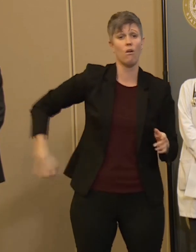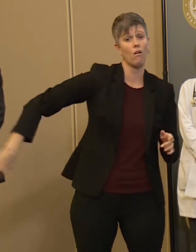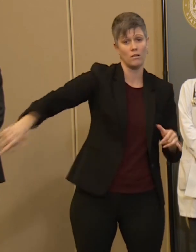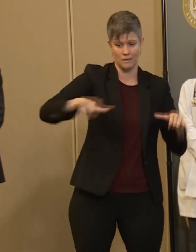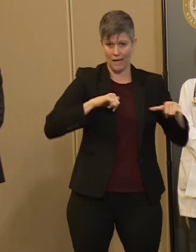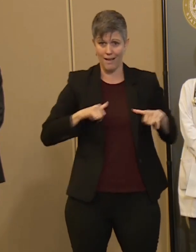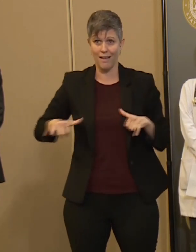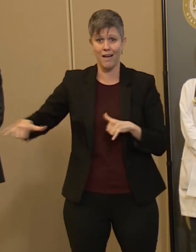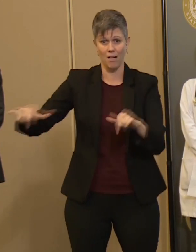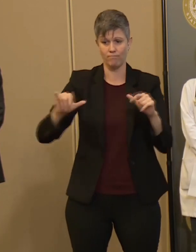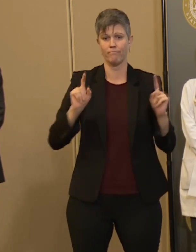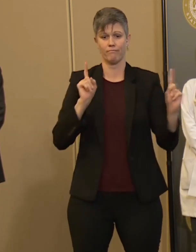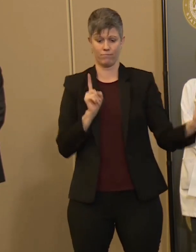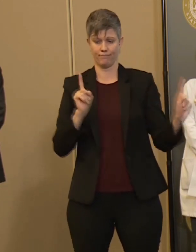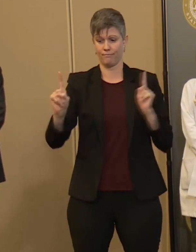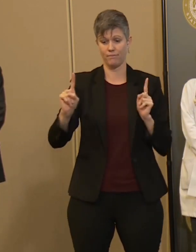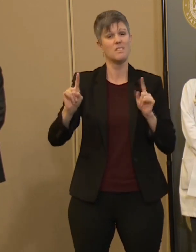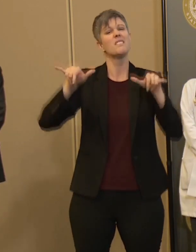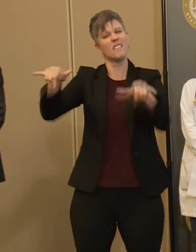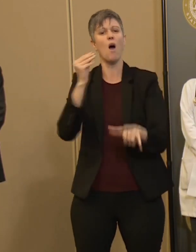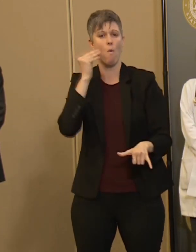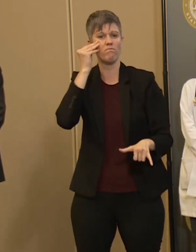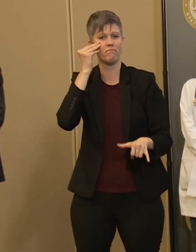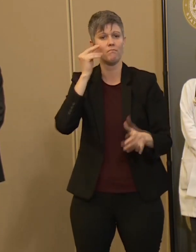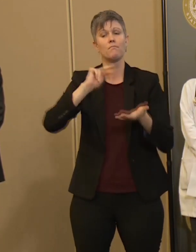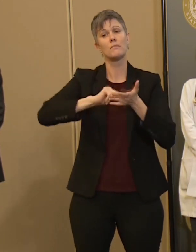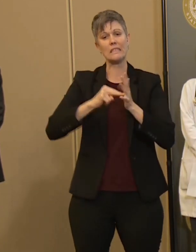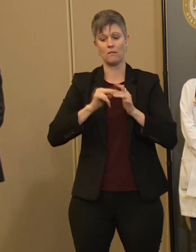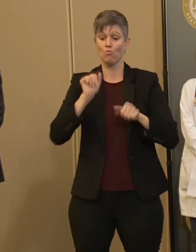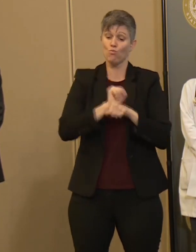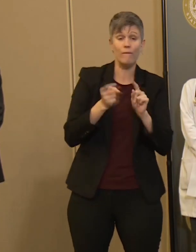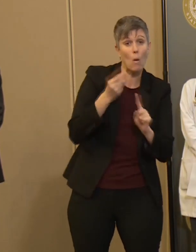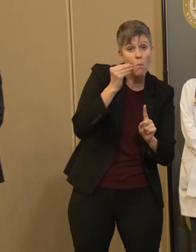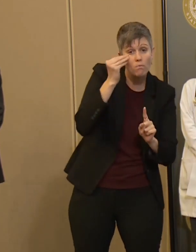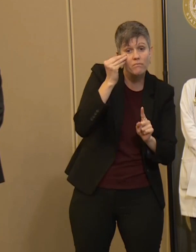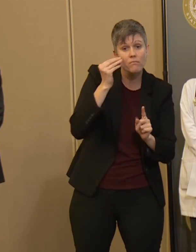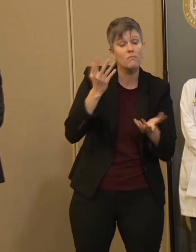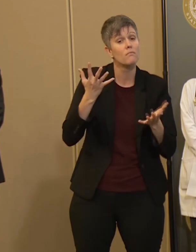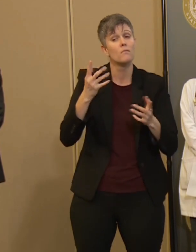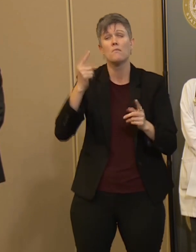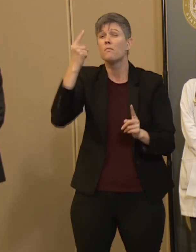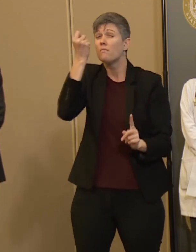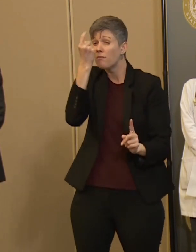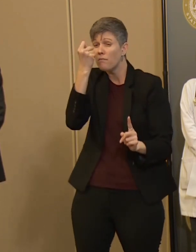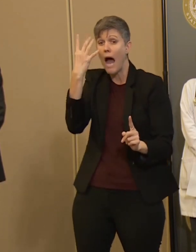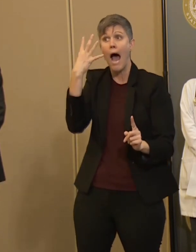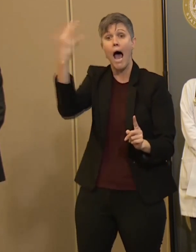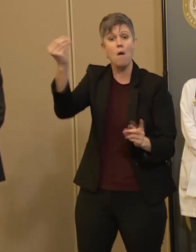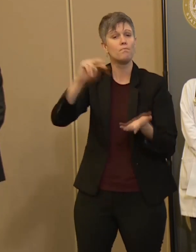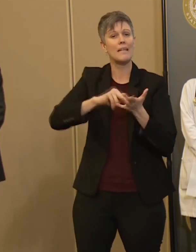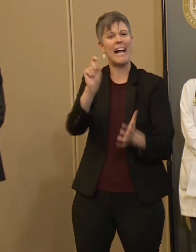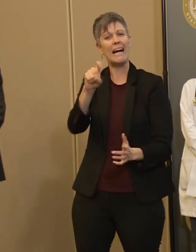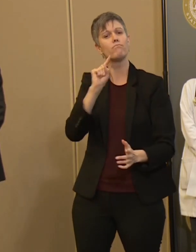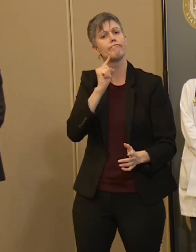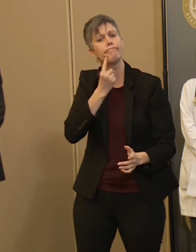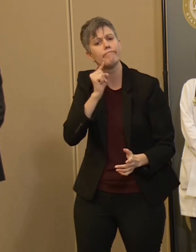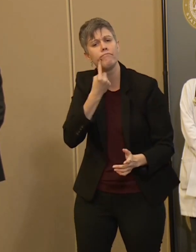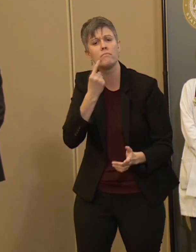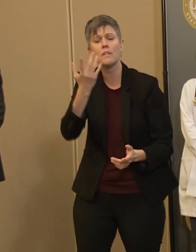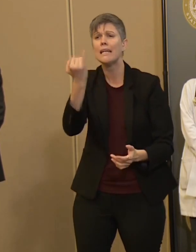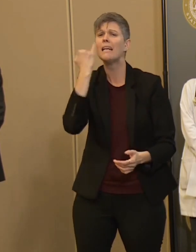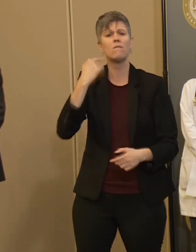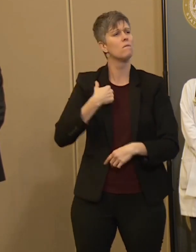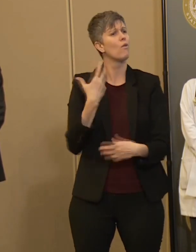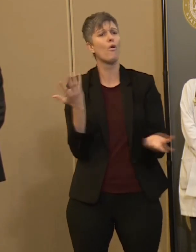to stay home, to work from home, and to only go out if you need essential things. If you don't need essential things,